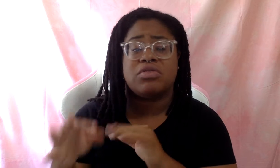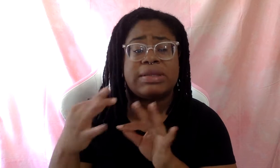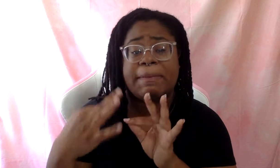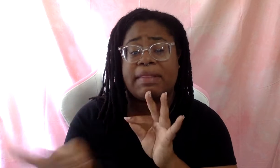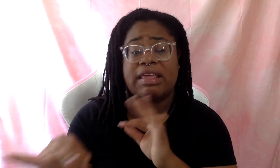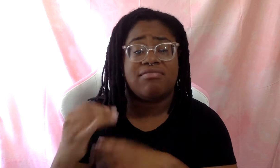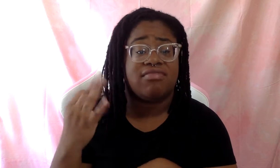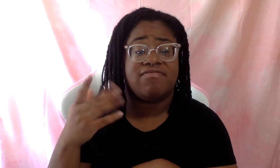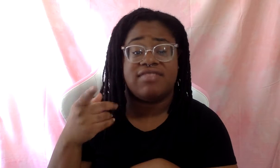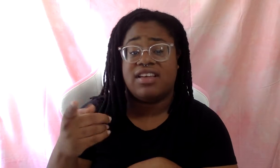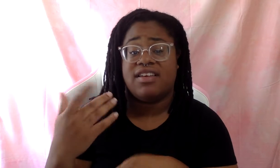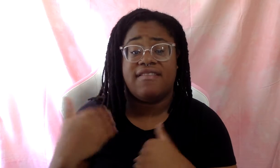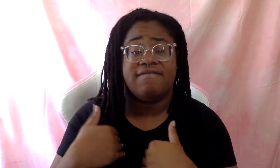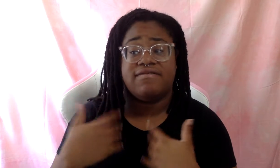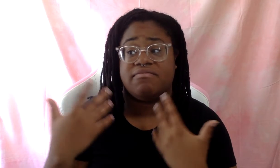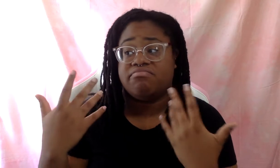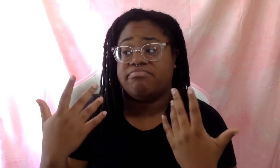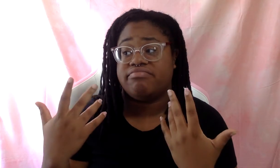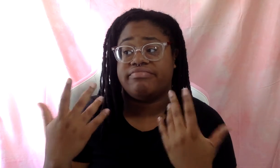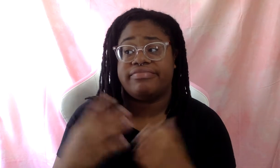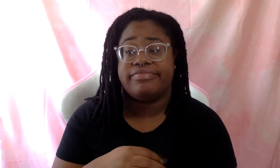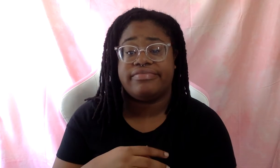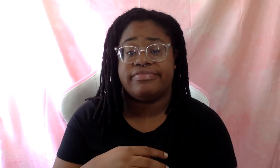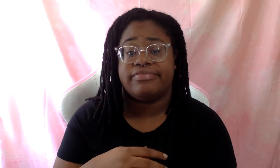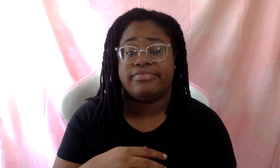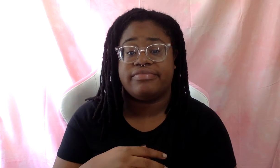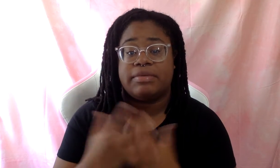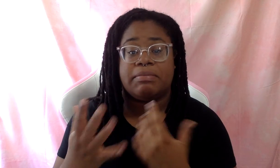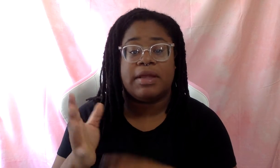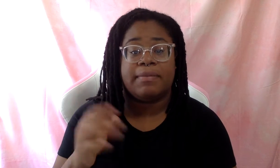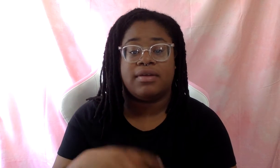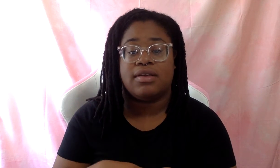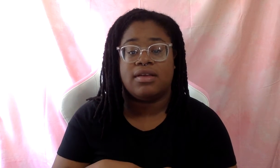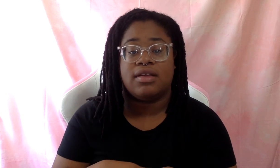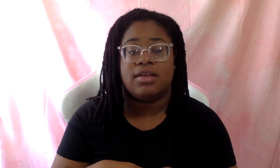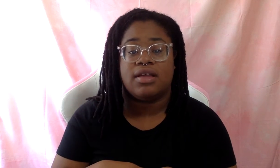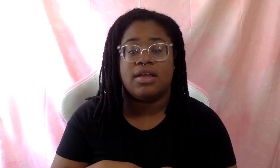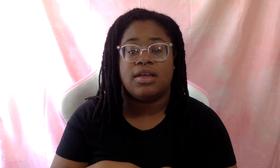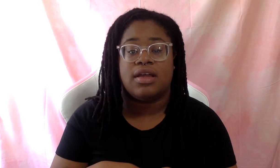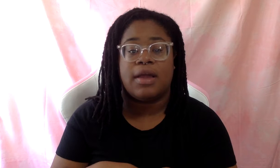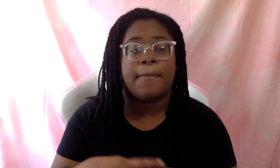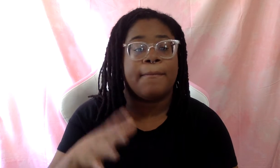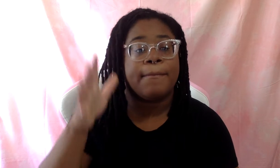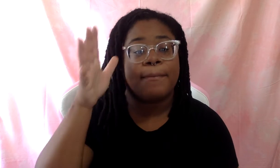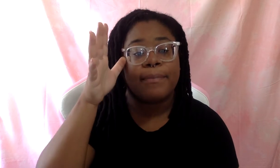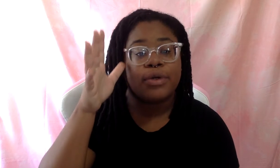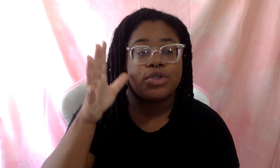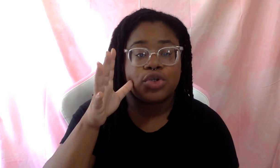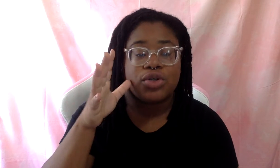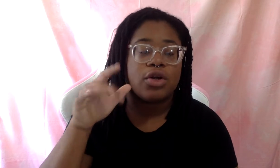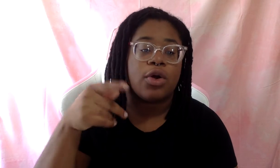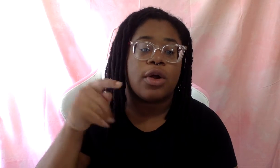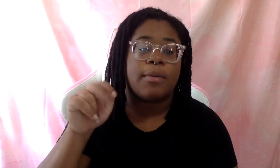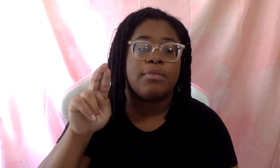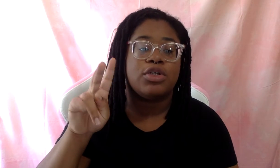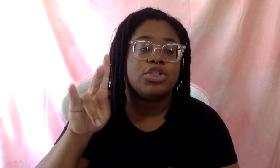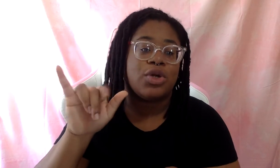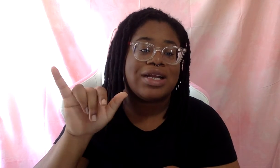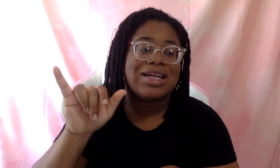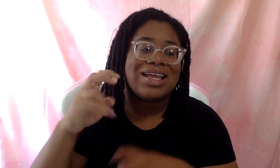they were having, um, paternity issues, know, that's not something that I specialize in. So it would be kind of the same conversation, um,